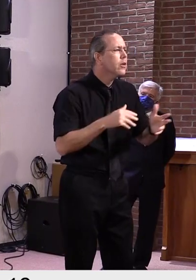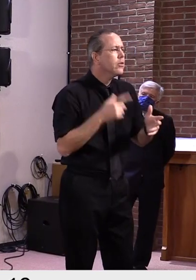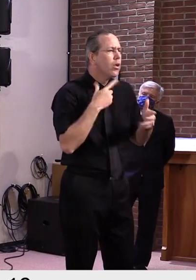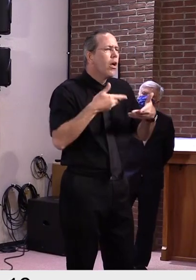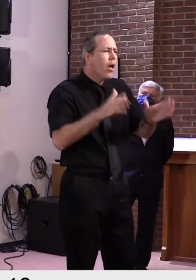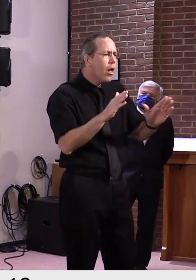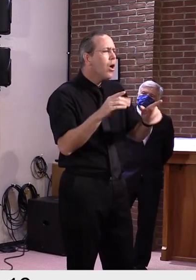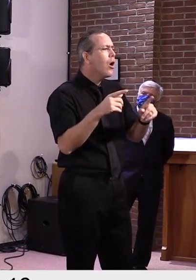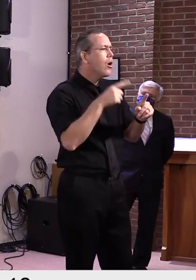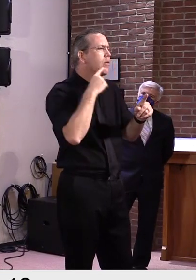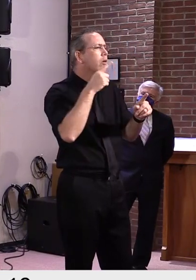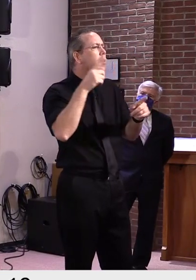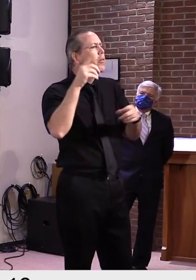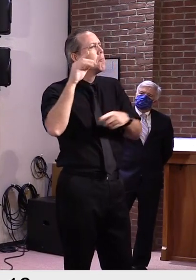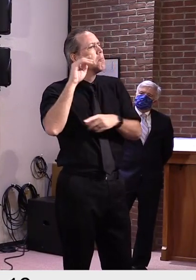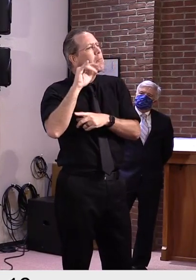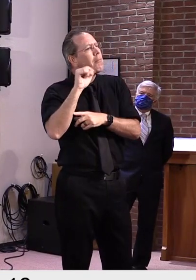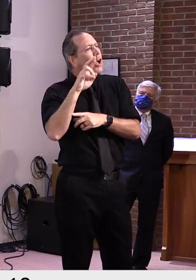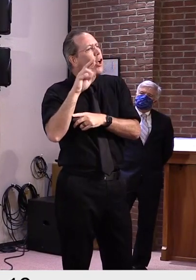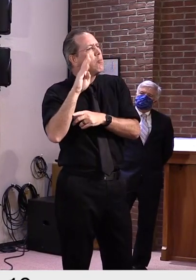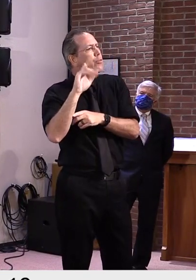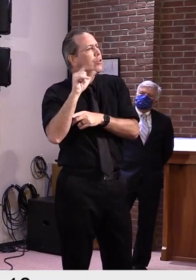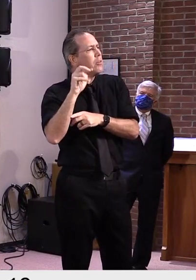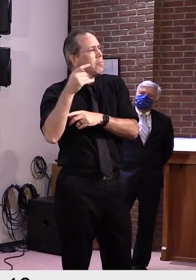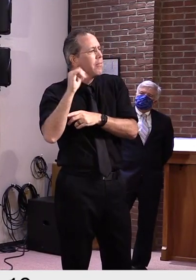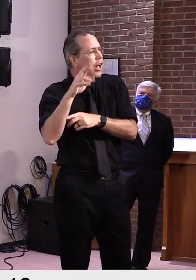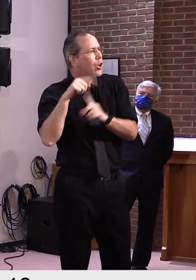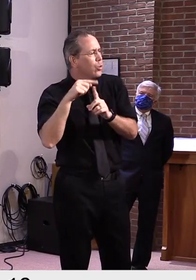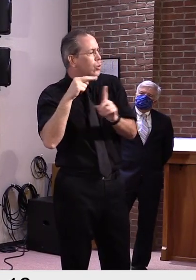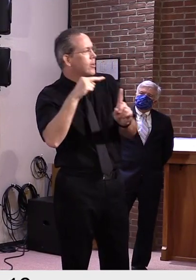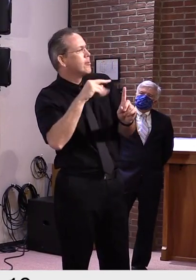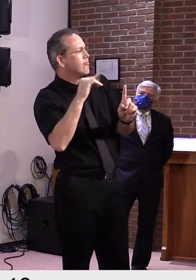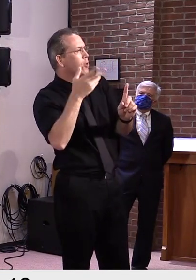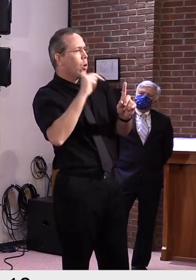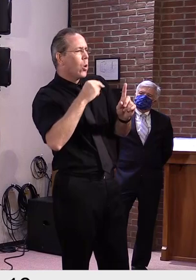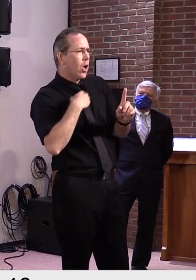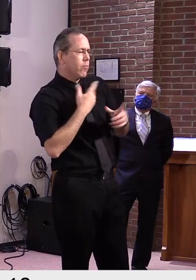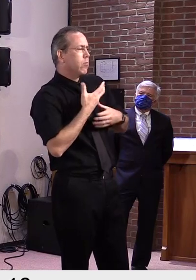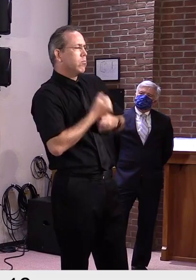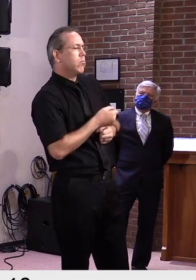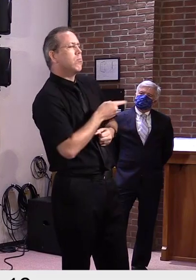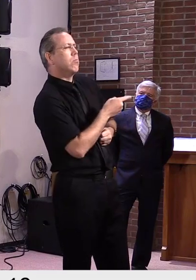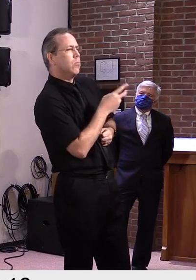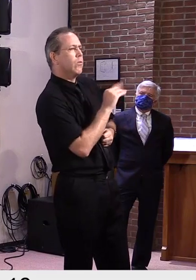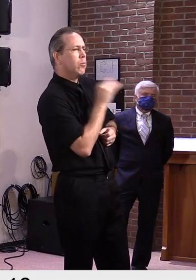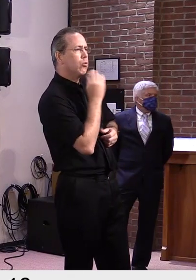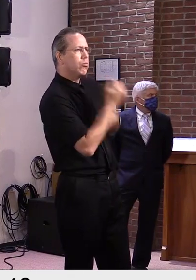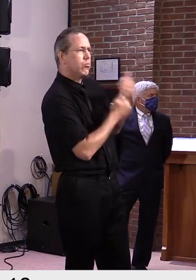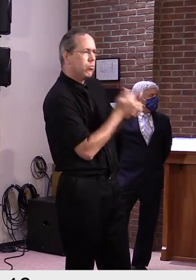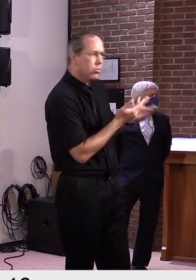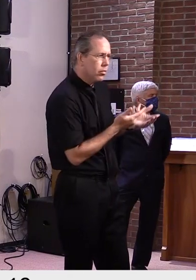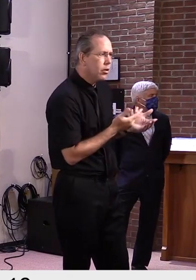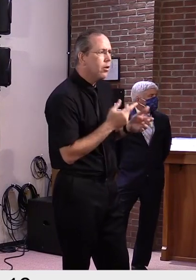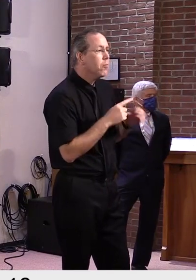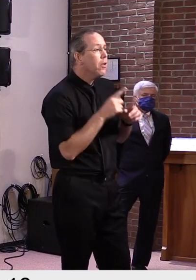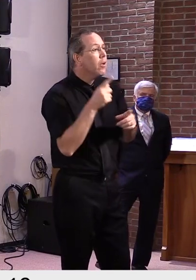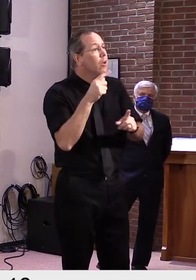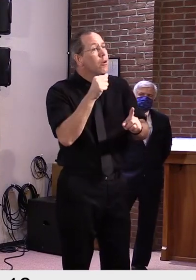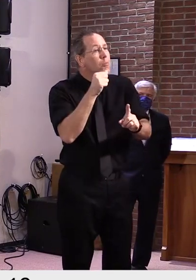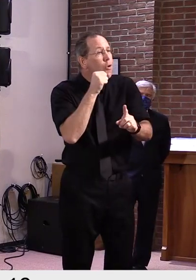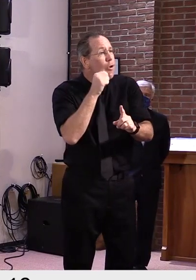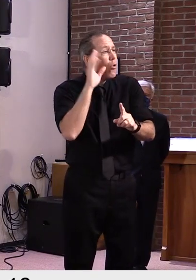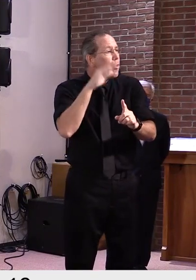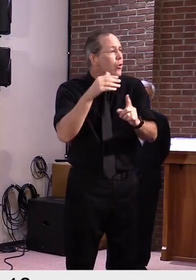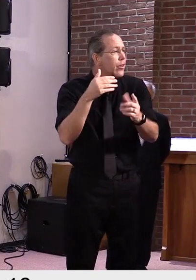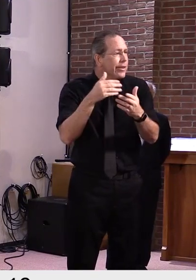a curfew on bars and clubs, I thought was a good step forward that might put him at ease a bit in terms